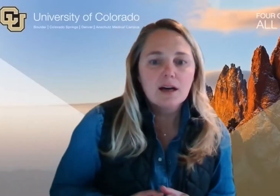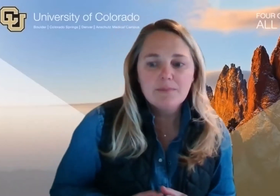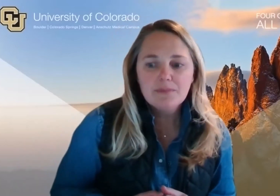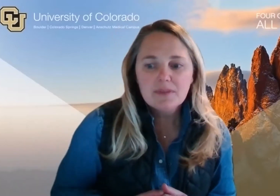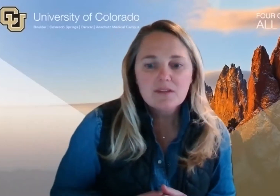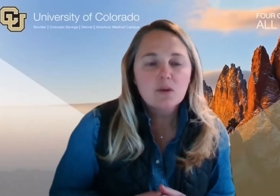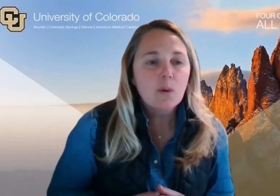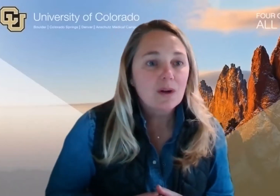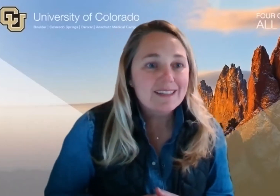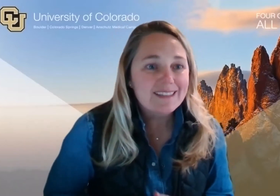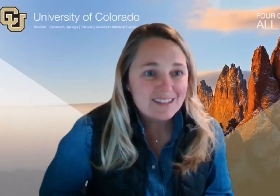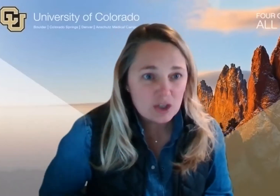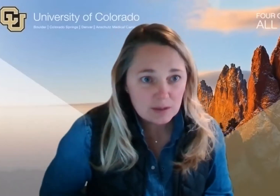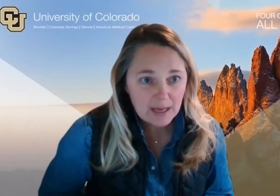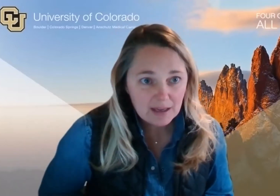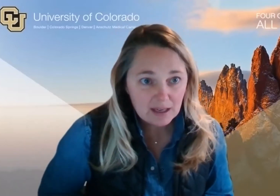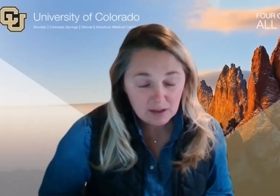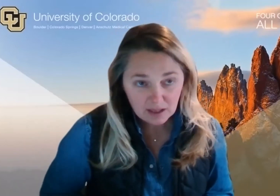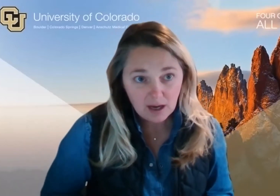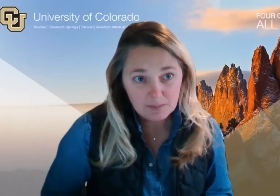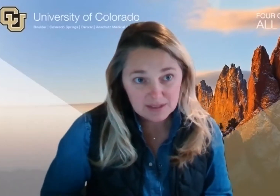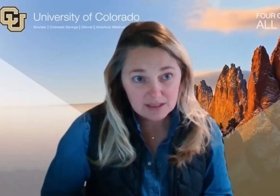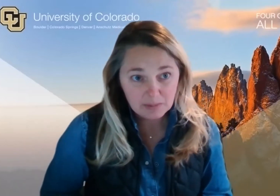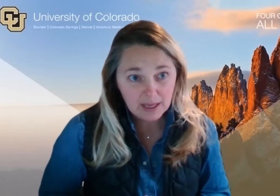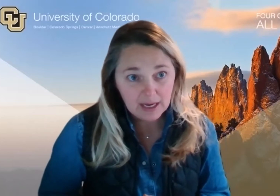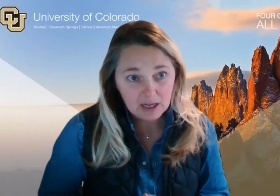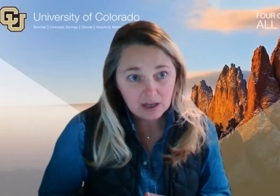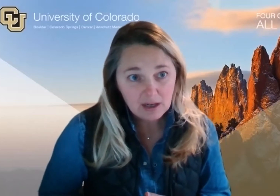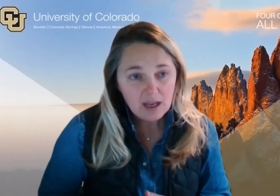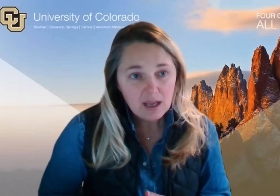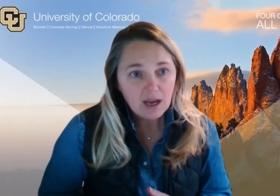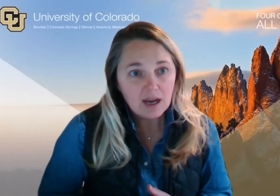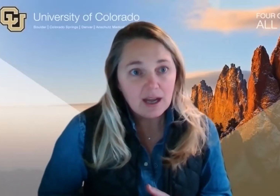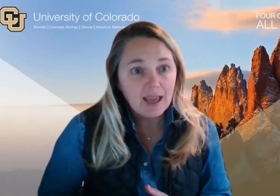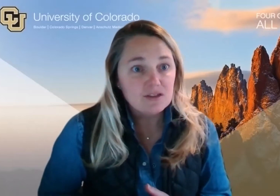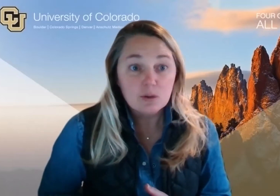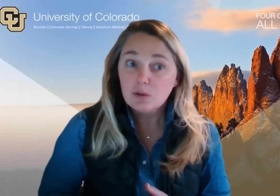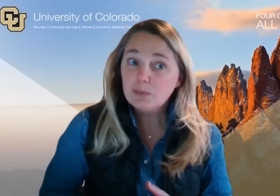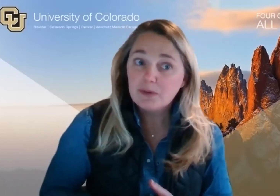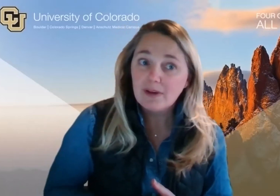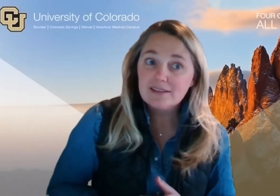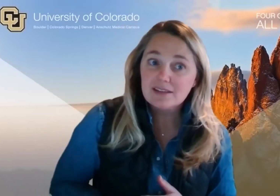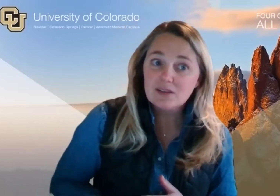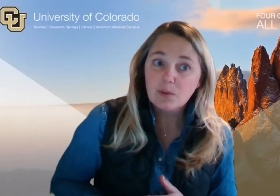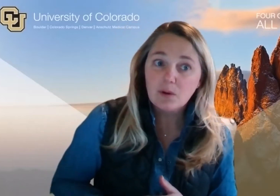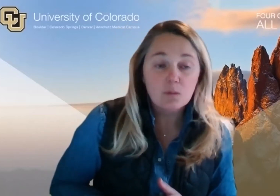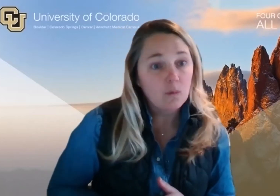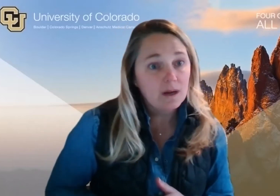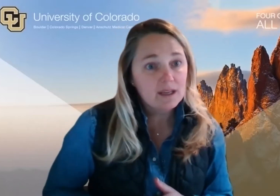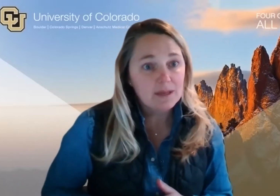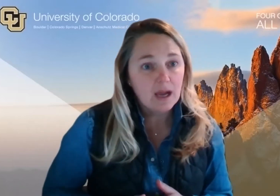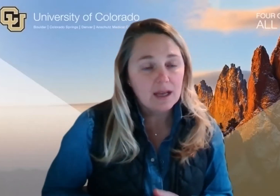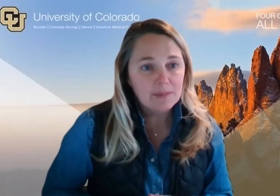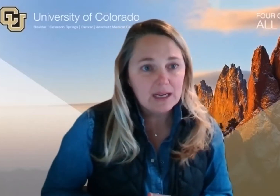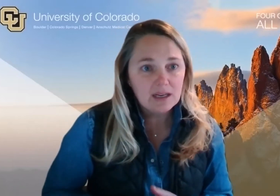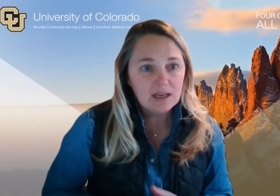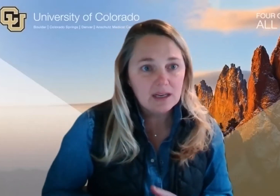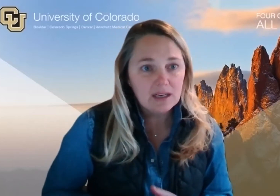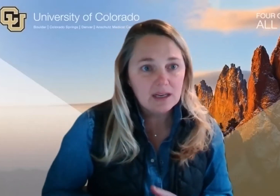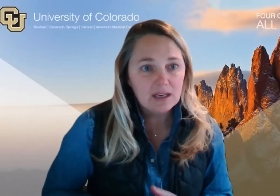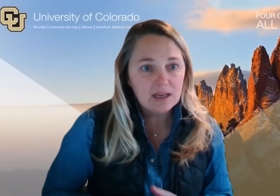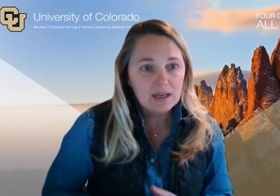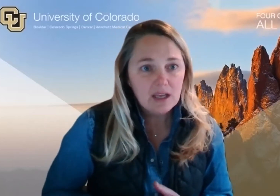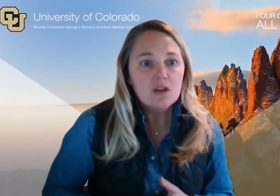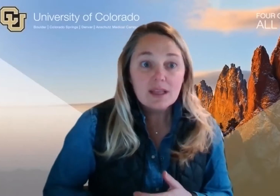supported decision making comes into play here as to who provides the support and what can be automated.